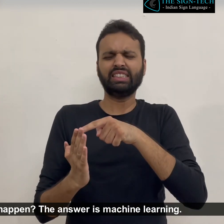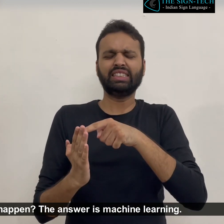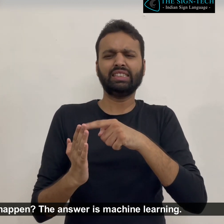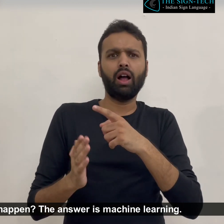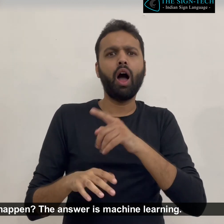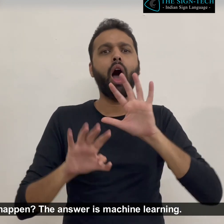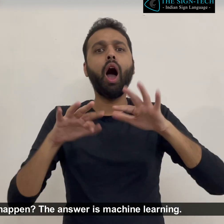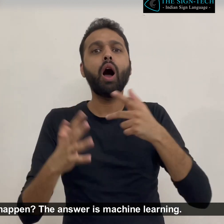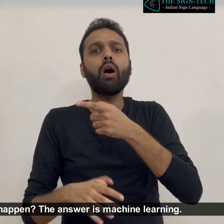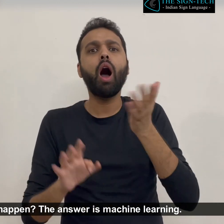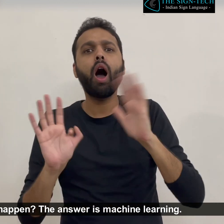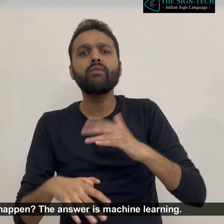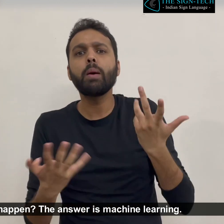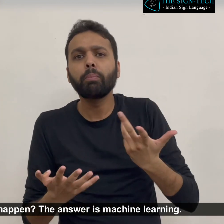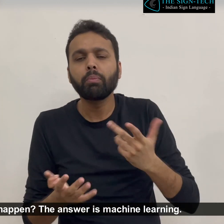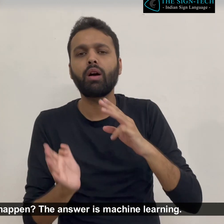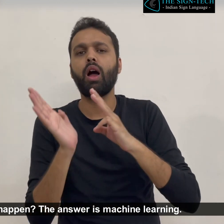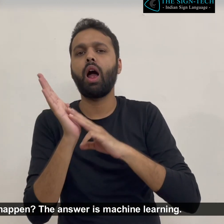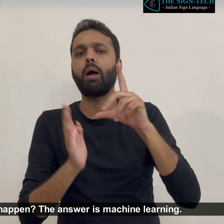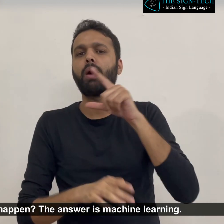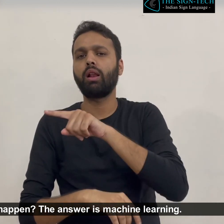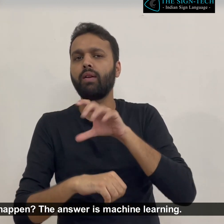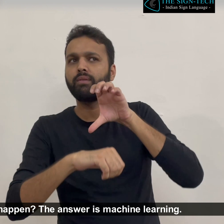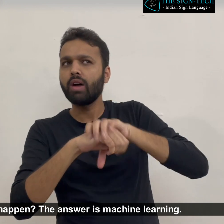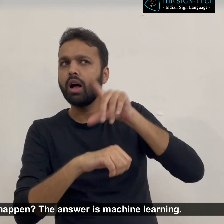How does this all happen? The answer is machine learning.